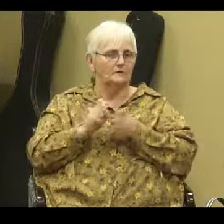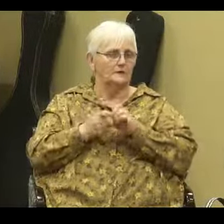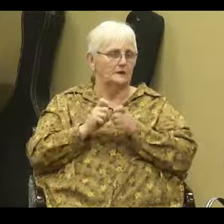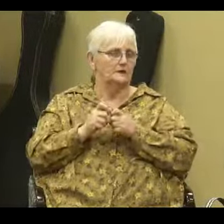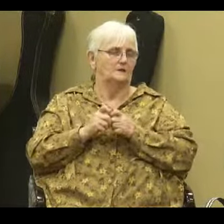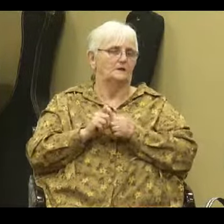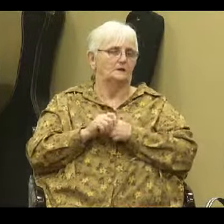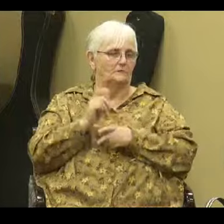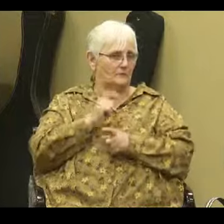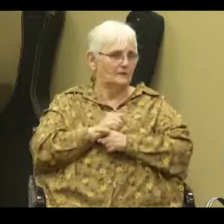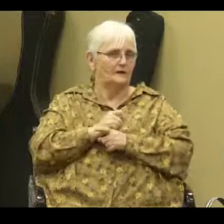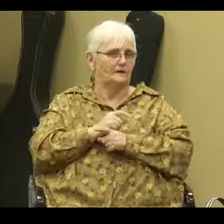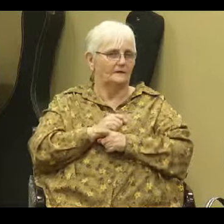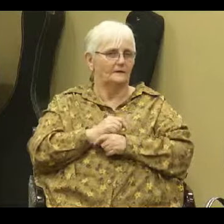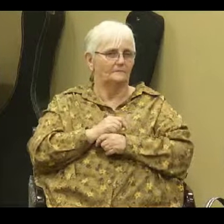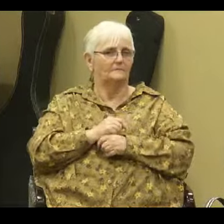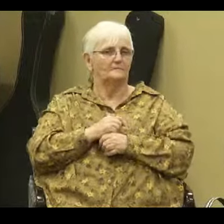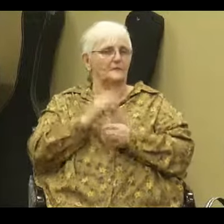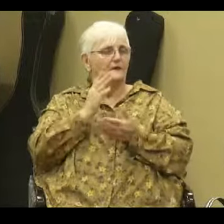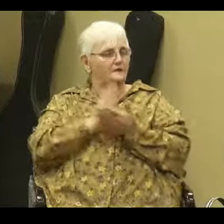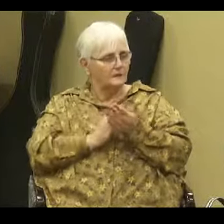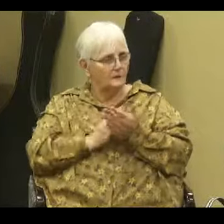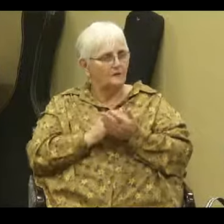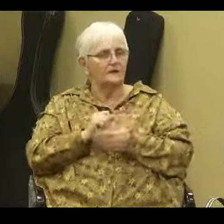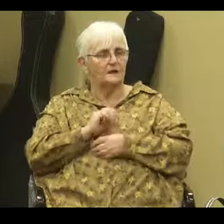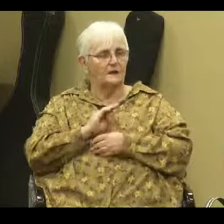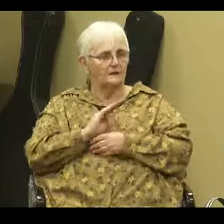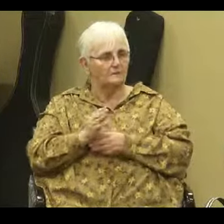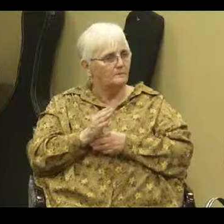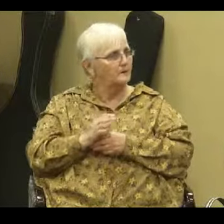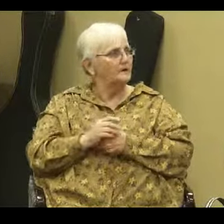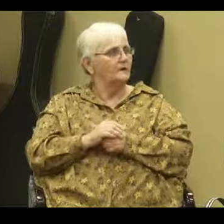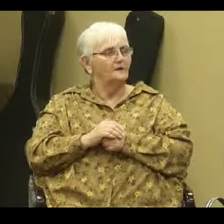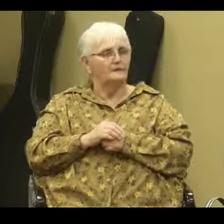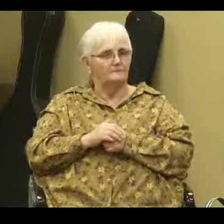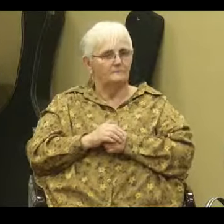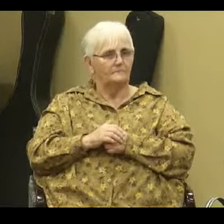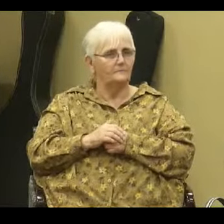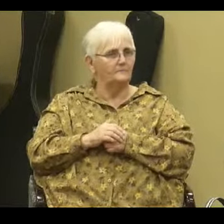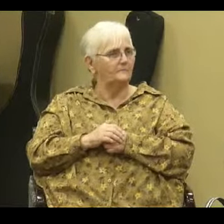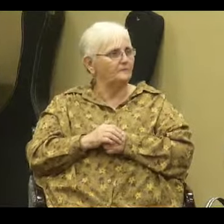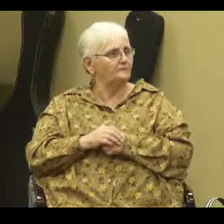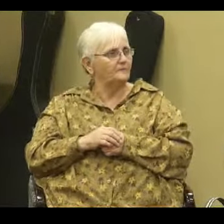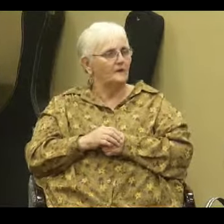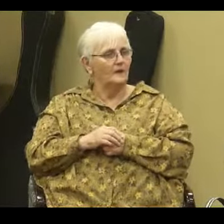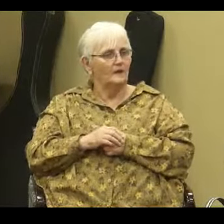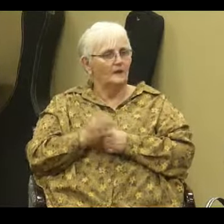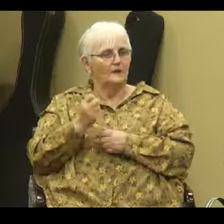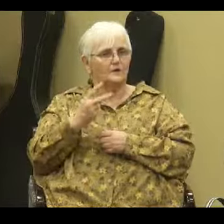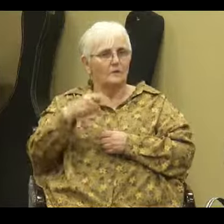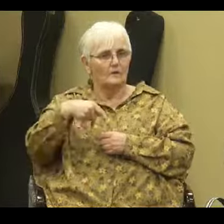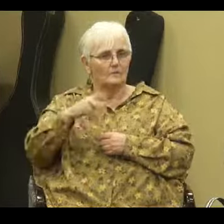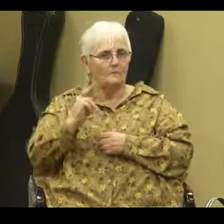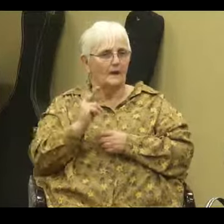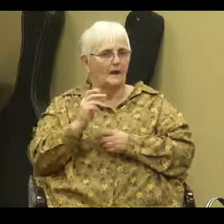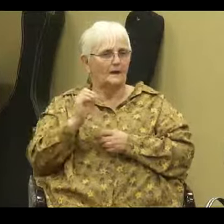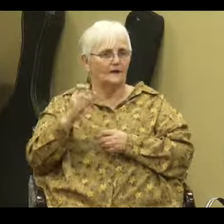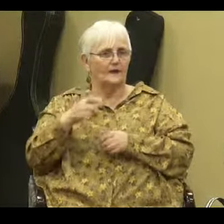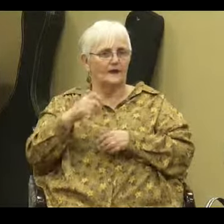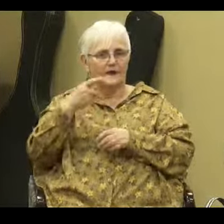right I mean someone can be a you know a 12 pack a day half a bottle of whiskey a day